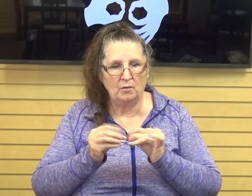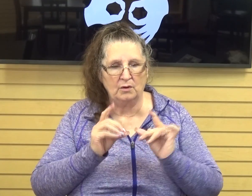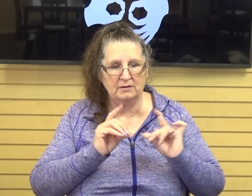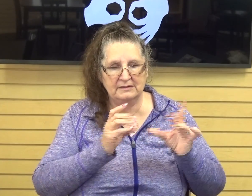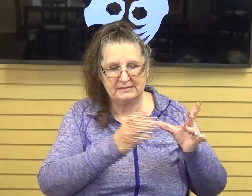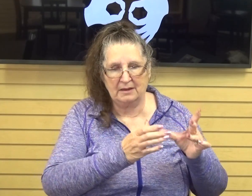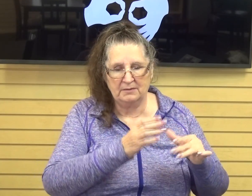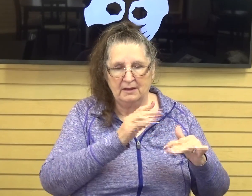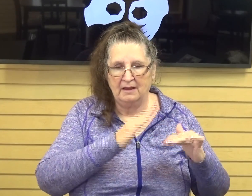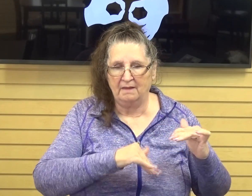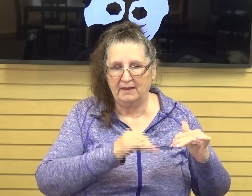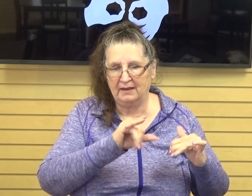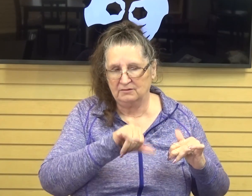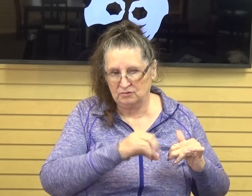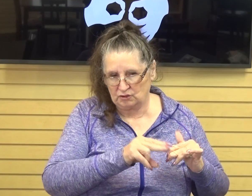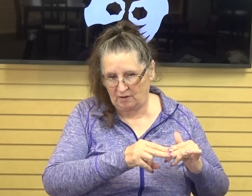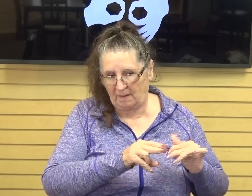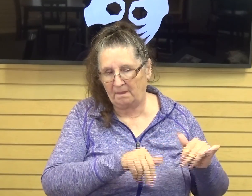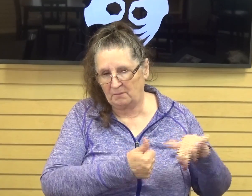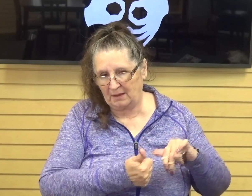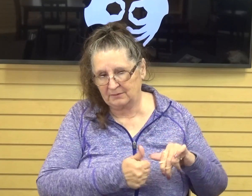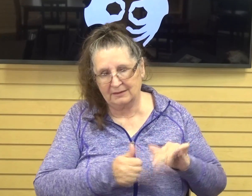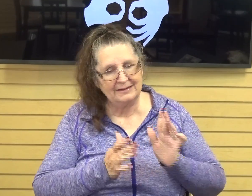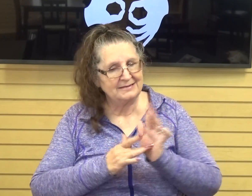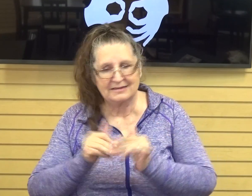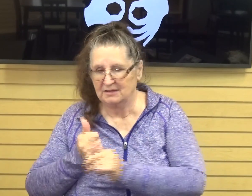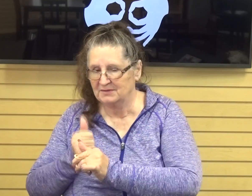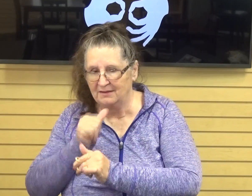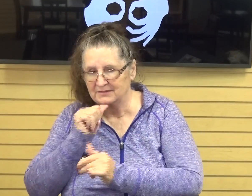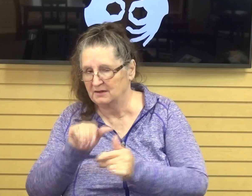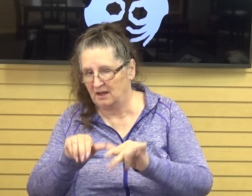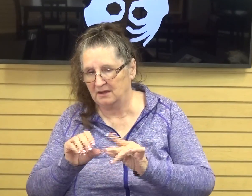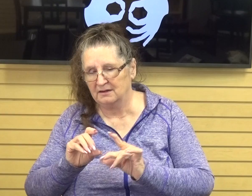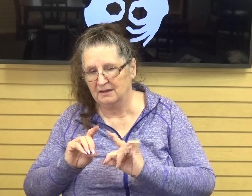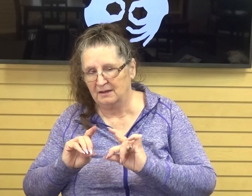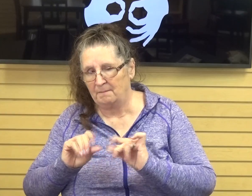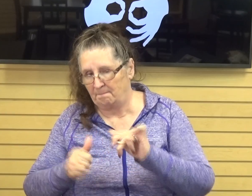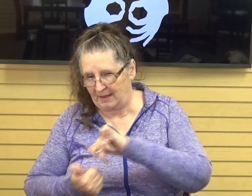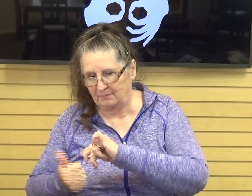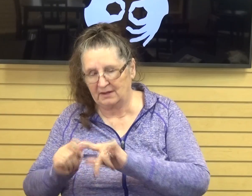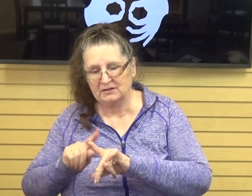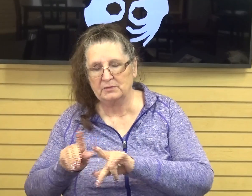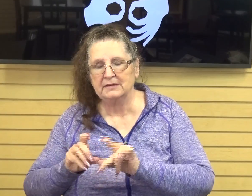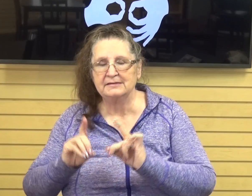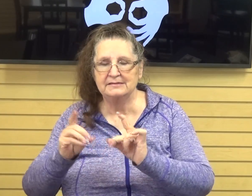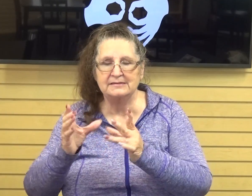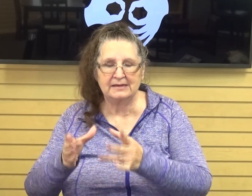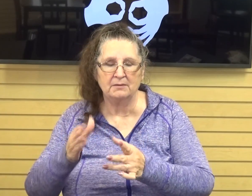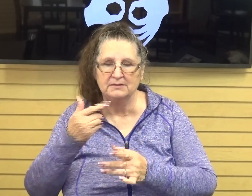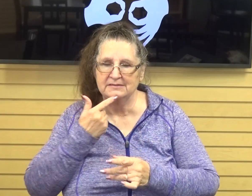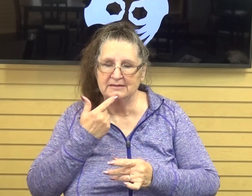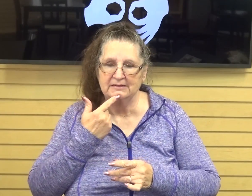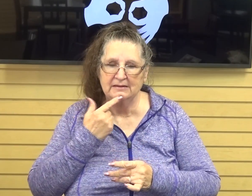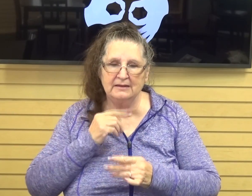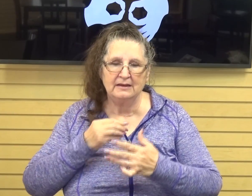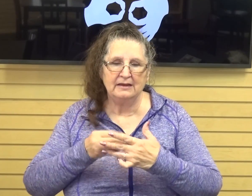John, though Jesus himself did not baptize, but his disciples, he left Judea and departed again to Galilee,